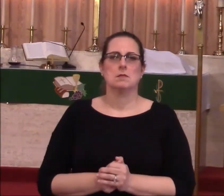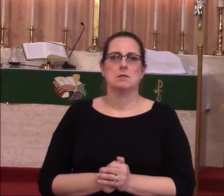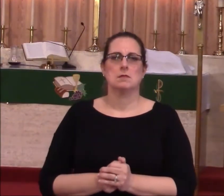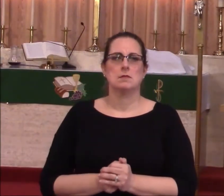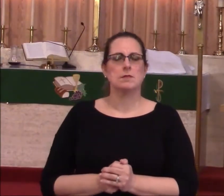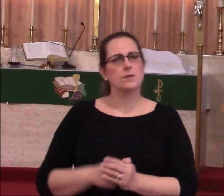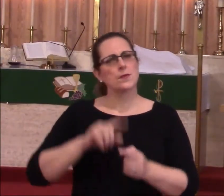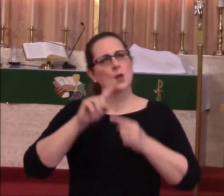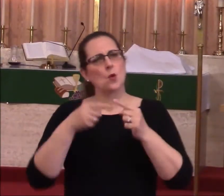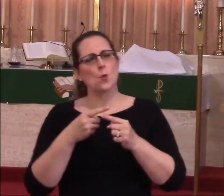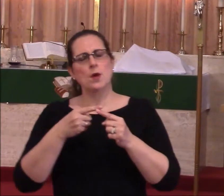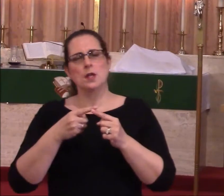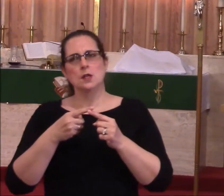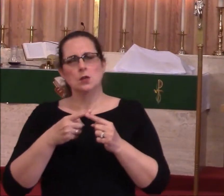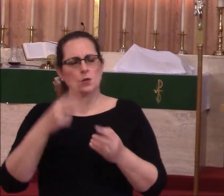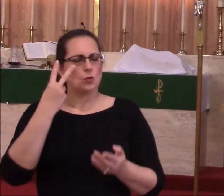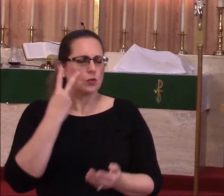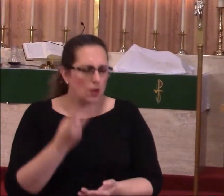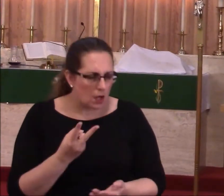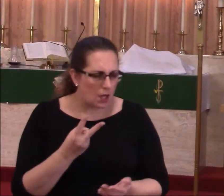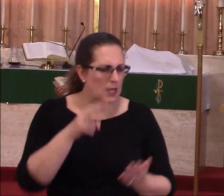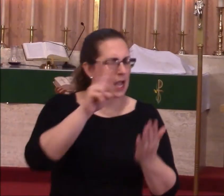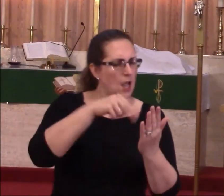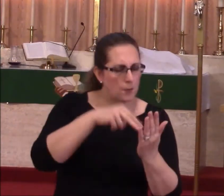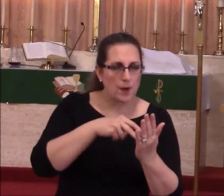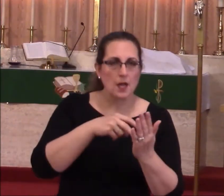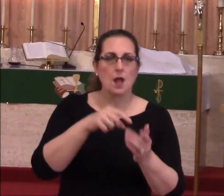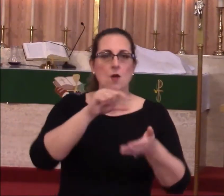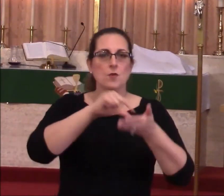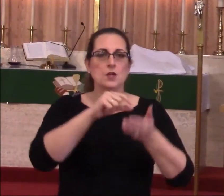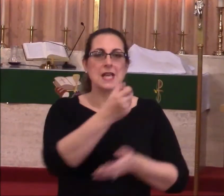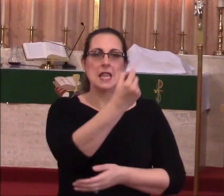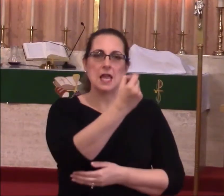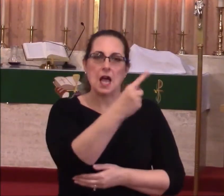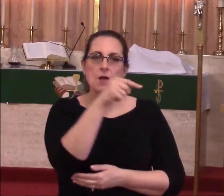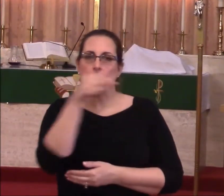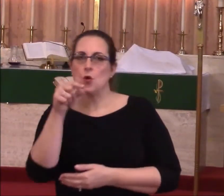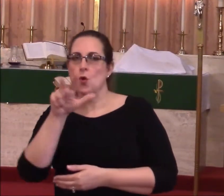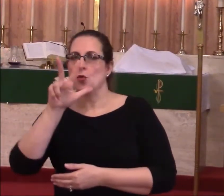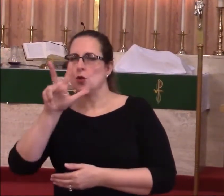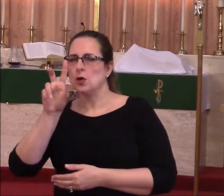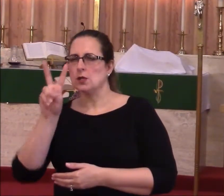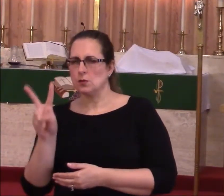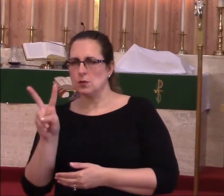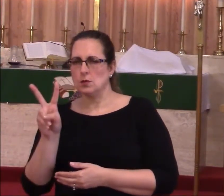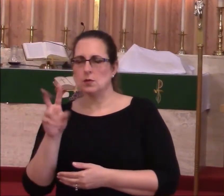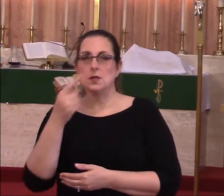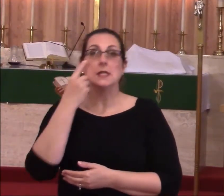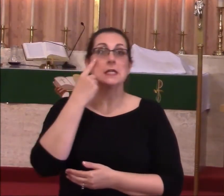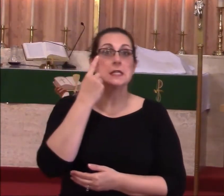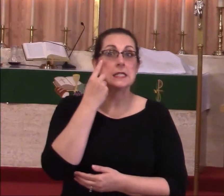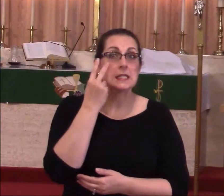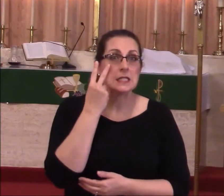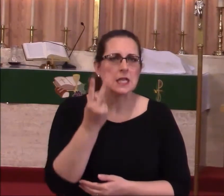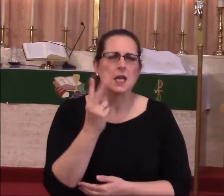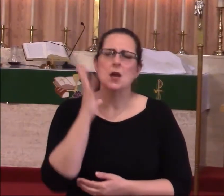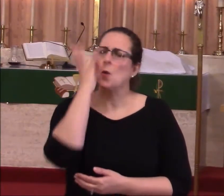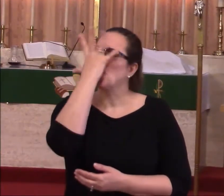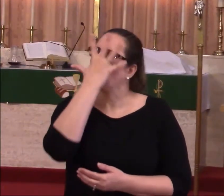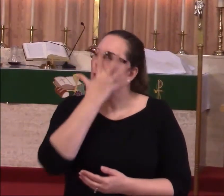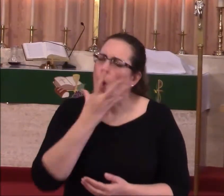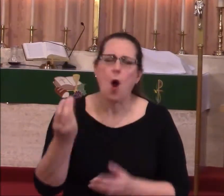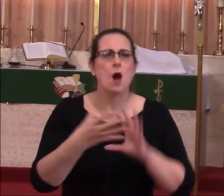When you walk through verses 11 through 32, you see this beautiful narrative